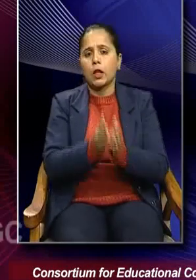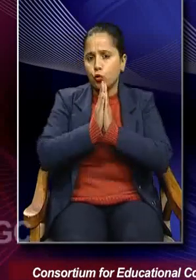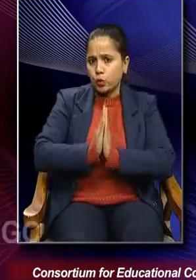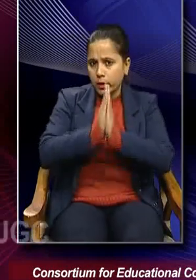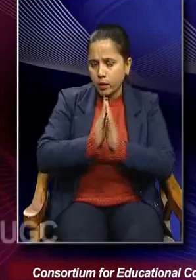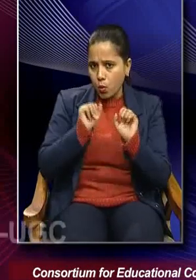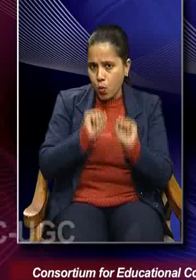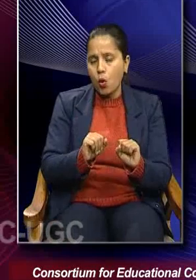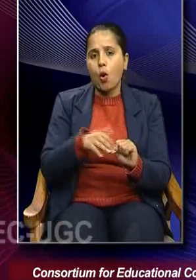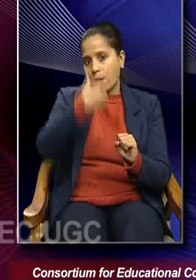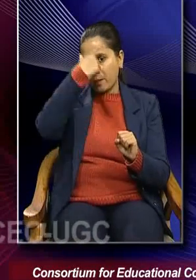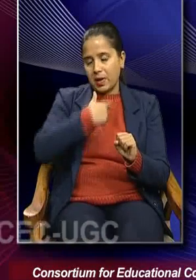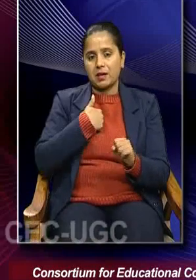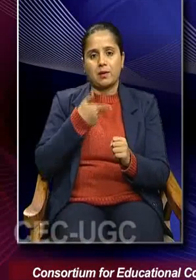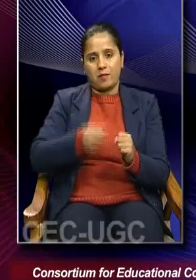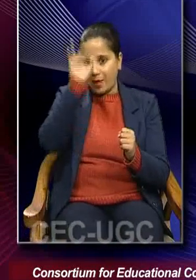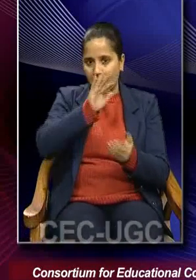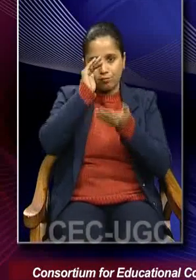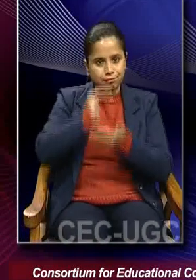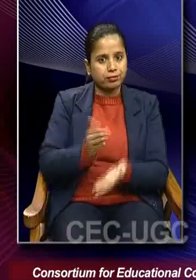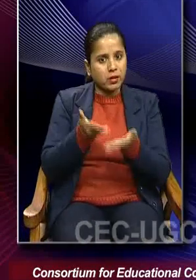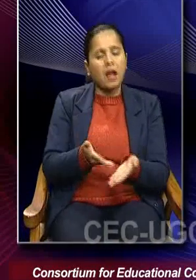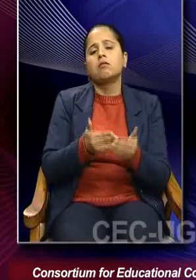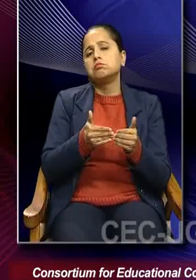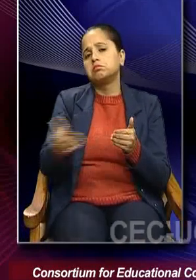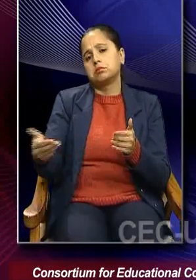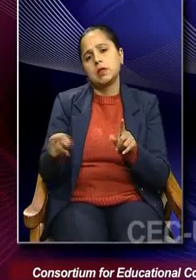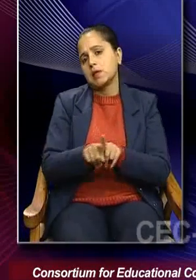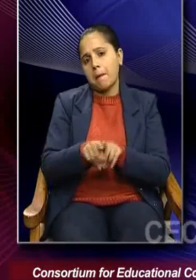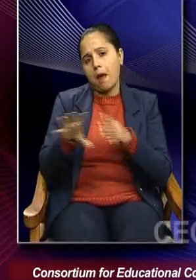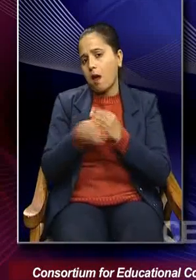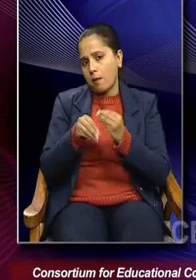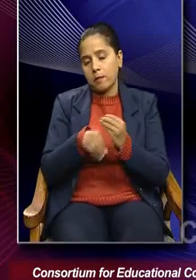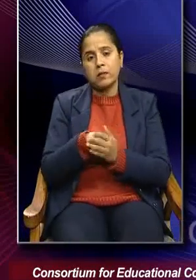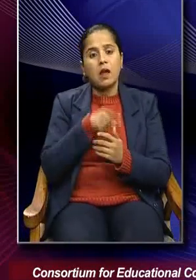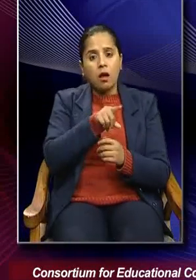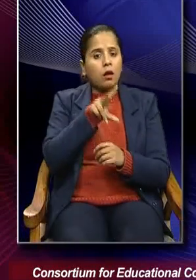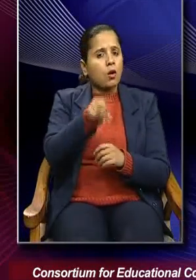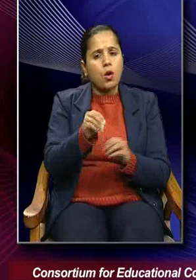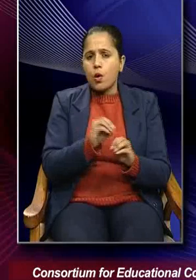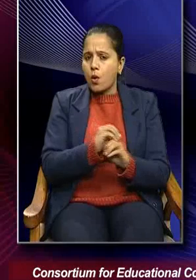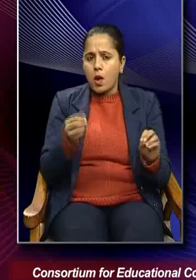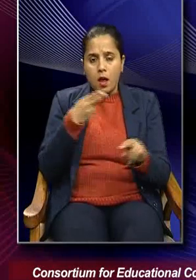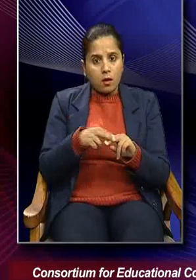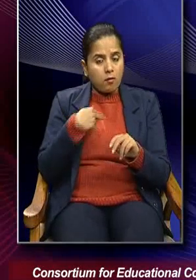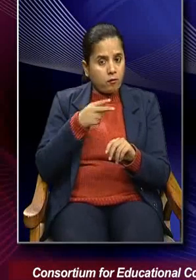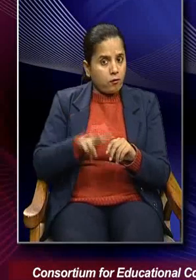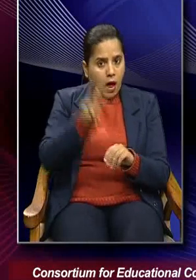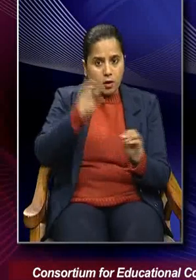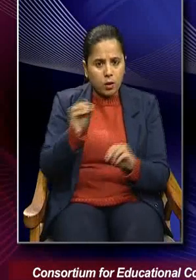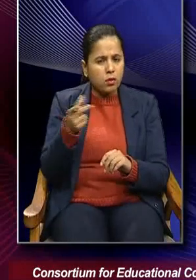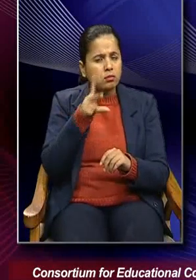as citizen of a country and so on. So, he is not denying that we don't have values.